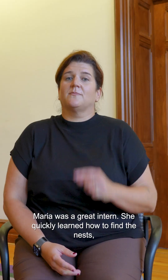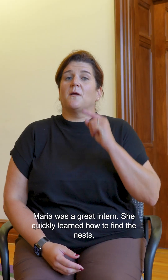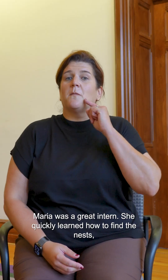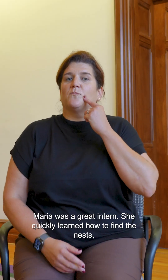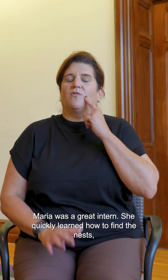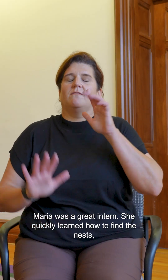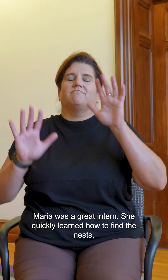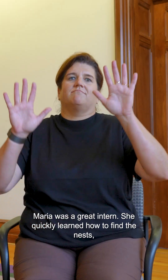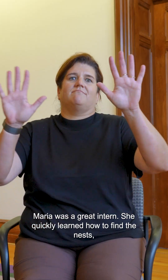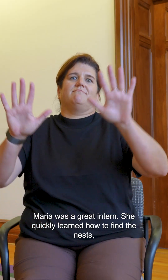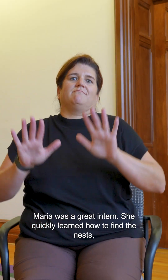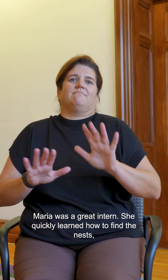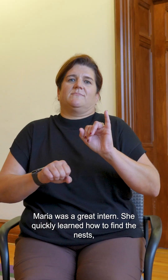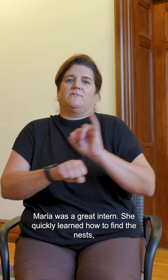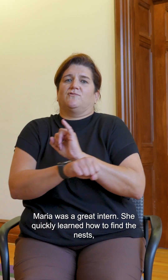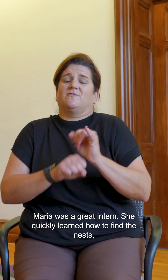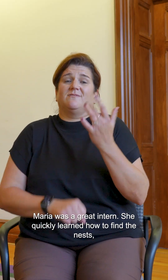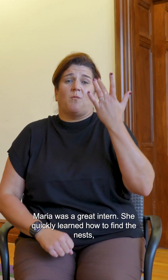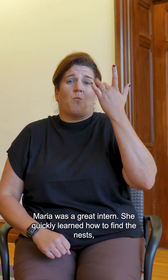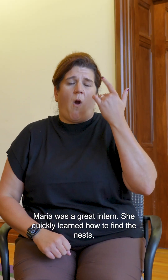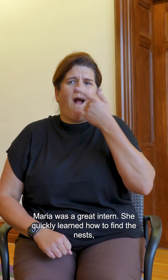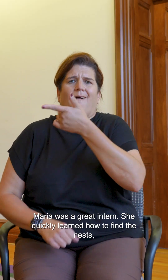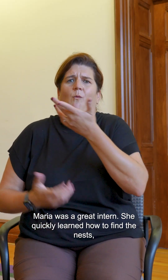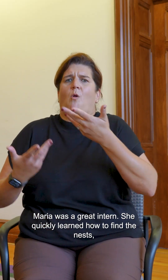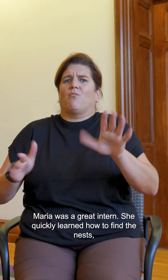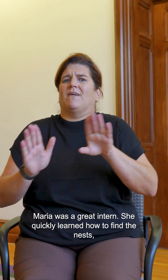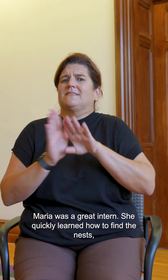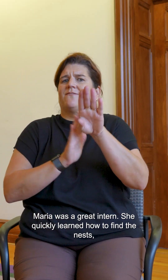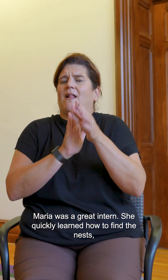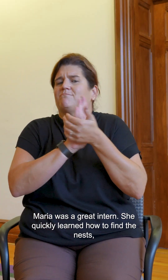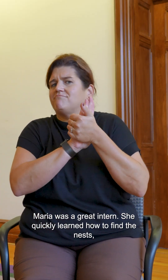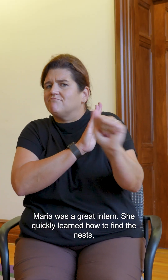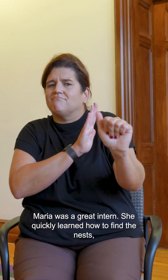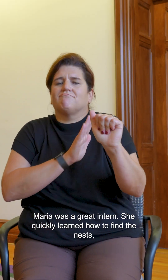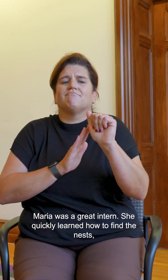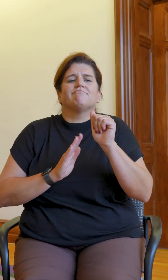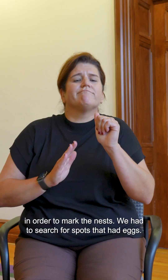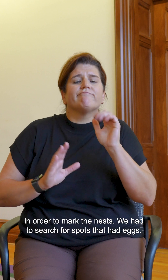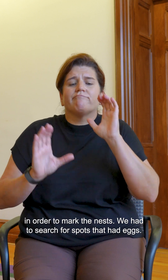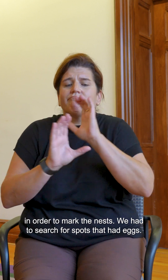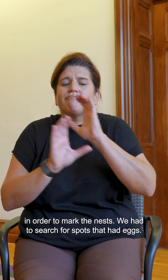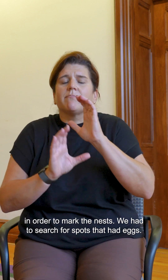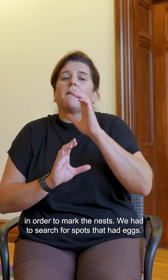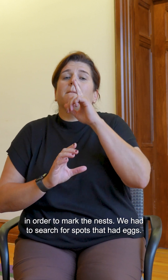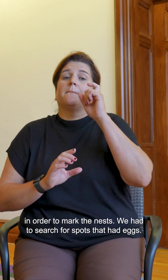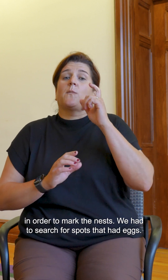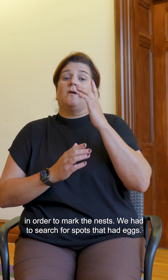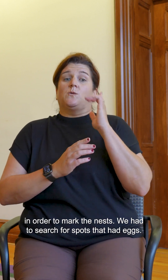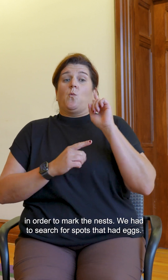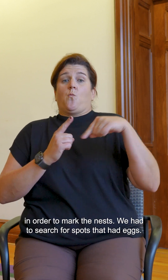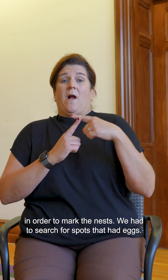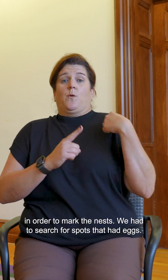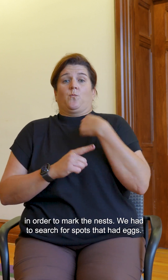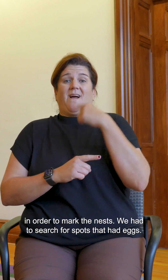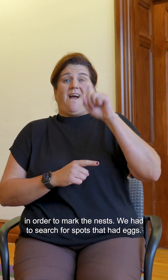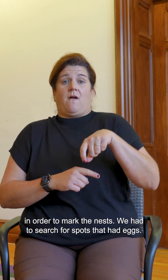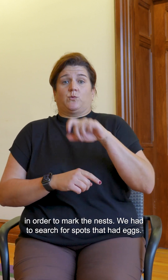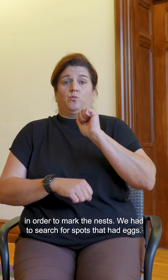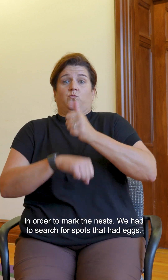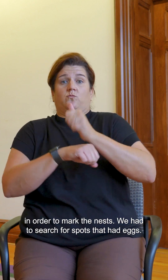Maria was a great intern. She quickly learned how to find the nests. In order to mark the nests, we have to search for